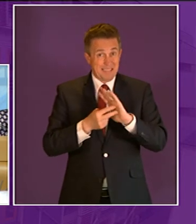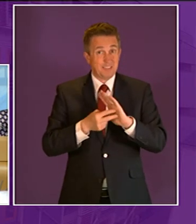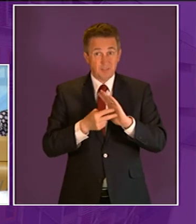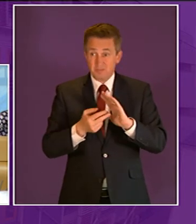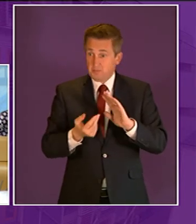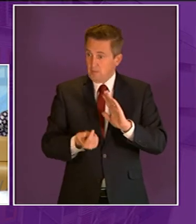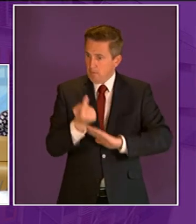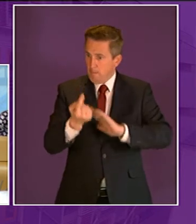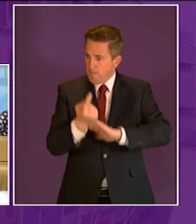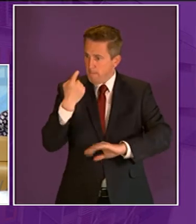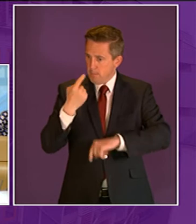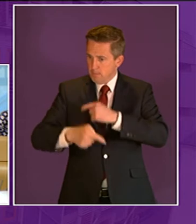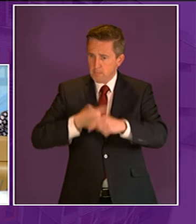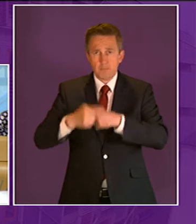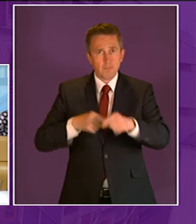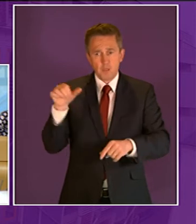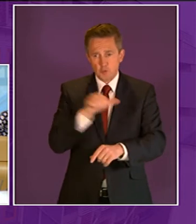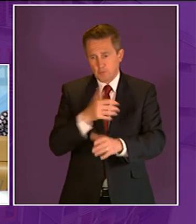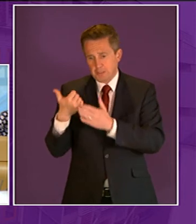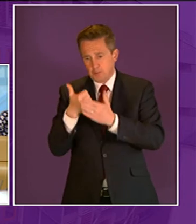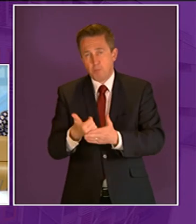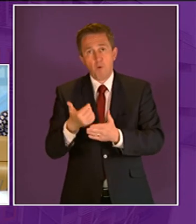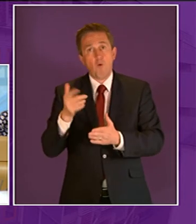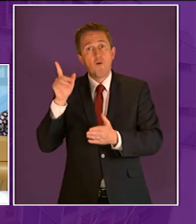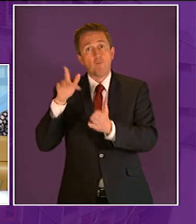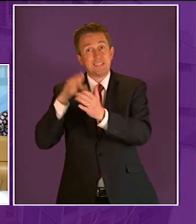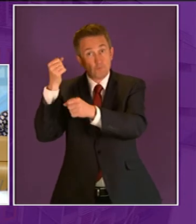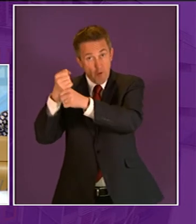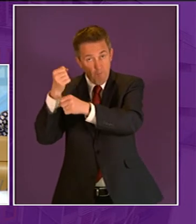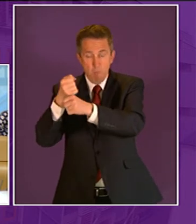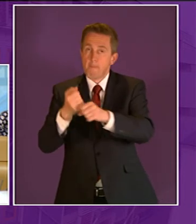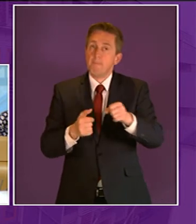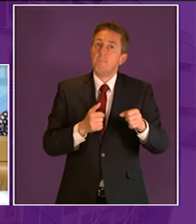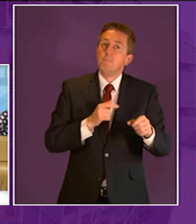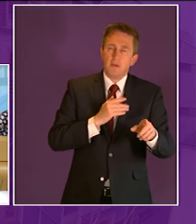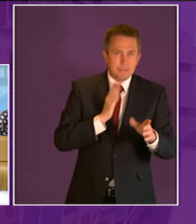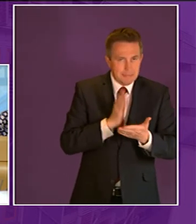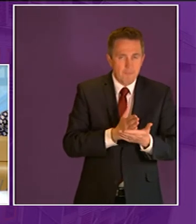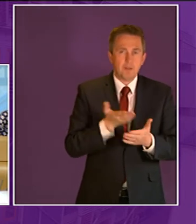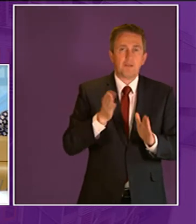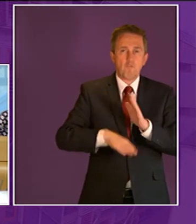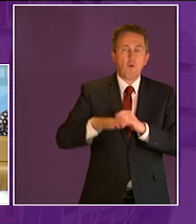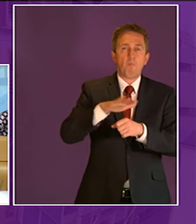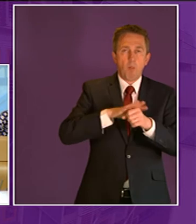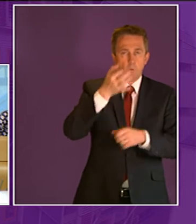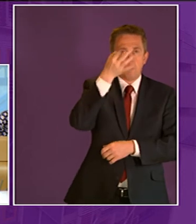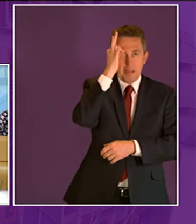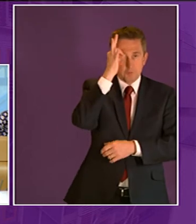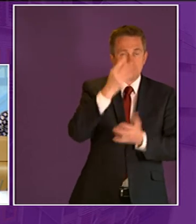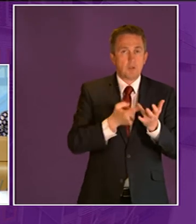few years and deserve the support yes in central government but especially local government and under other funding organizations in scotland and i would